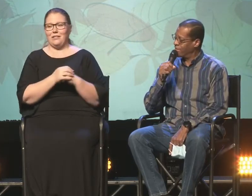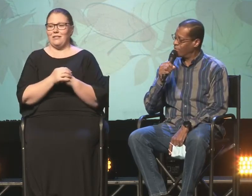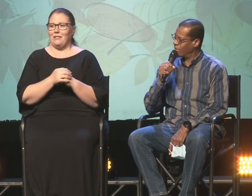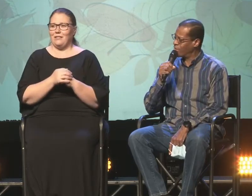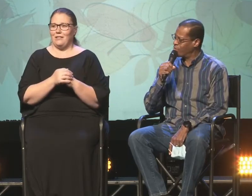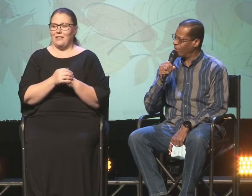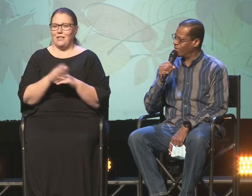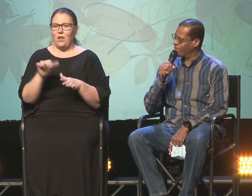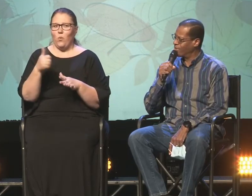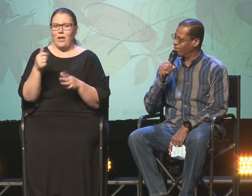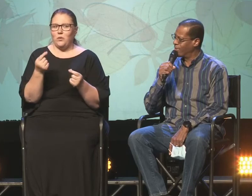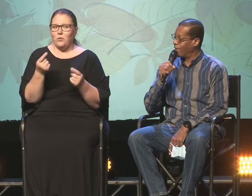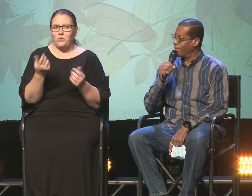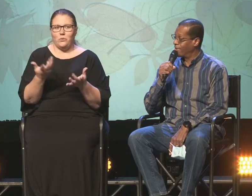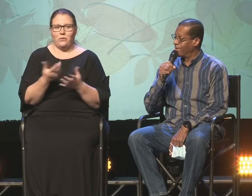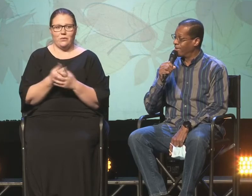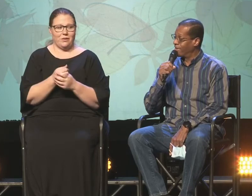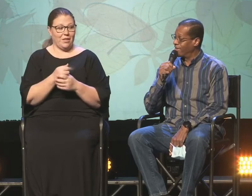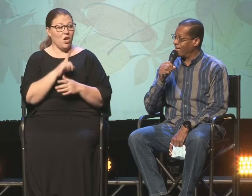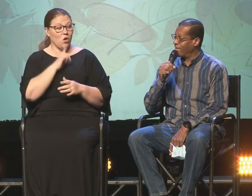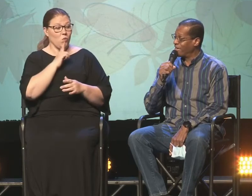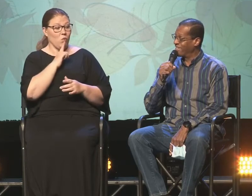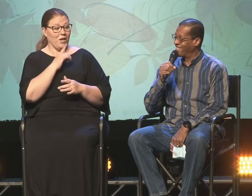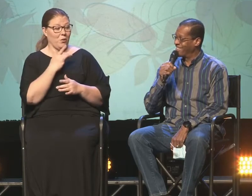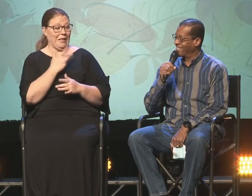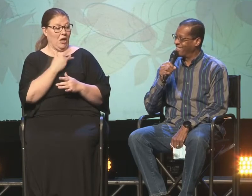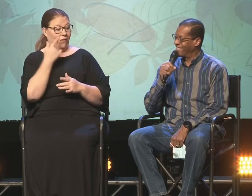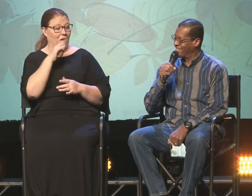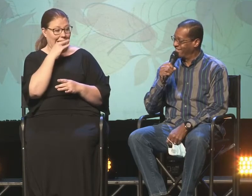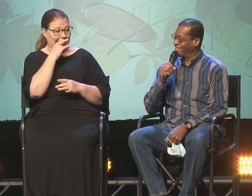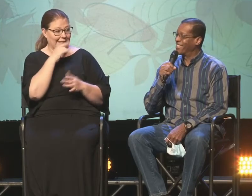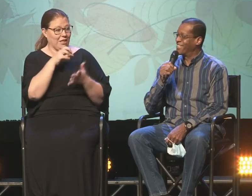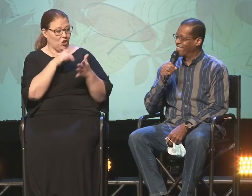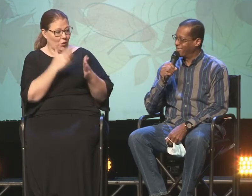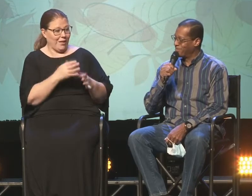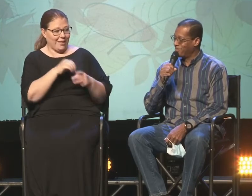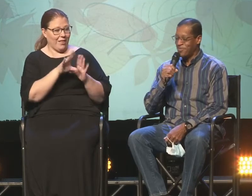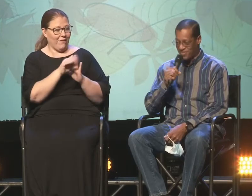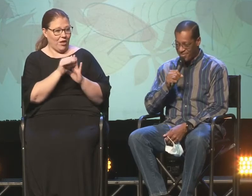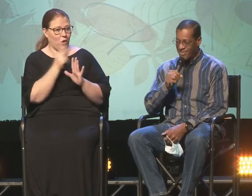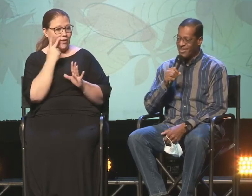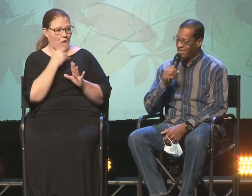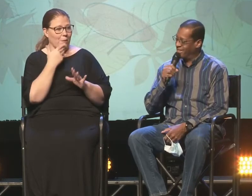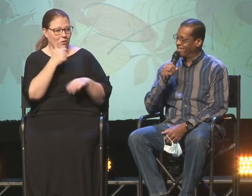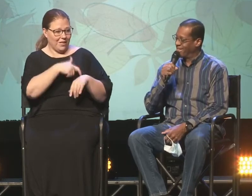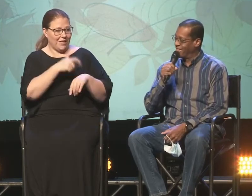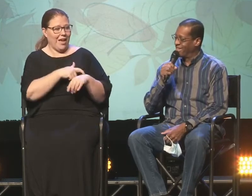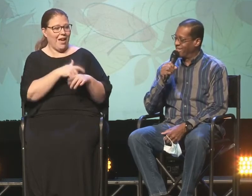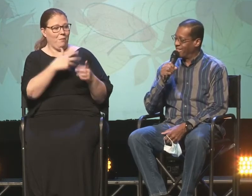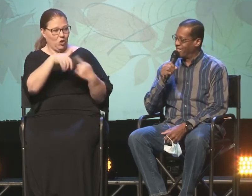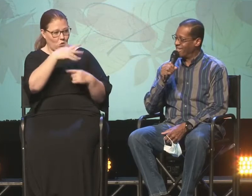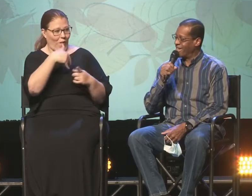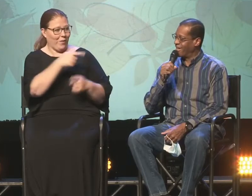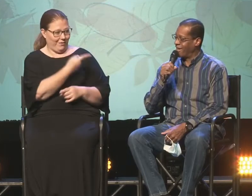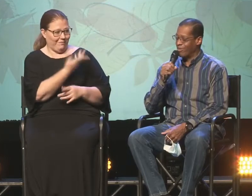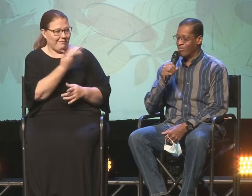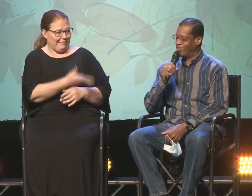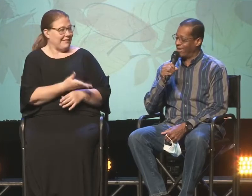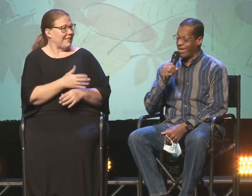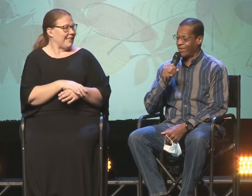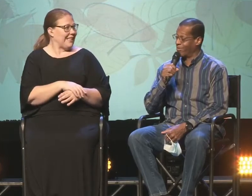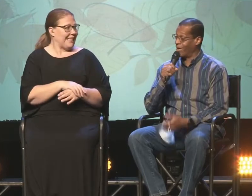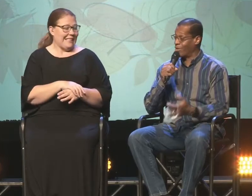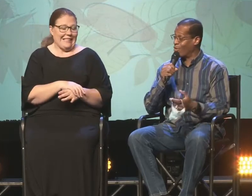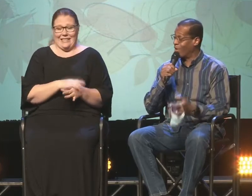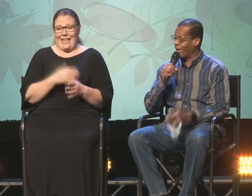And what else do I do? You've got a real heart for kids and students. And in that video we saw most of the time you're surrounded by them. Yeah. I don't